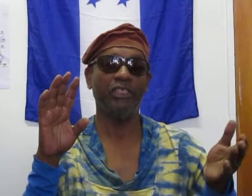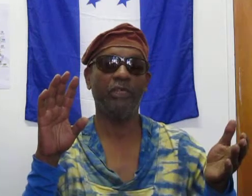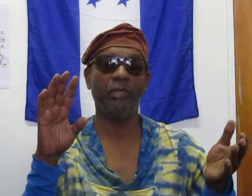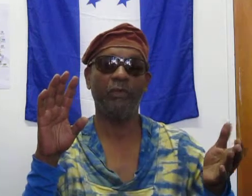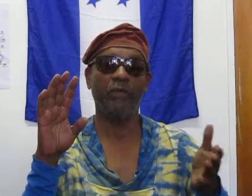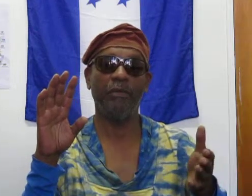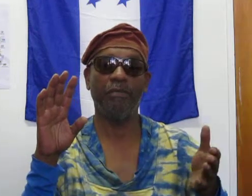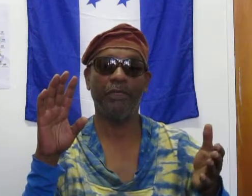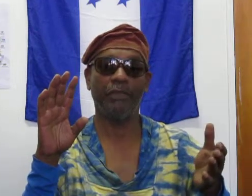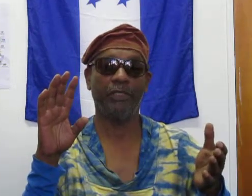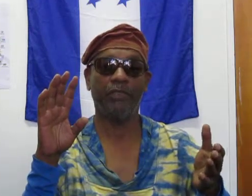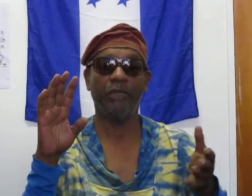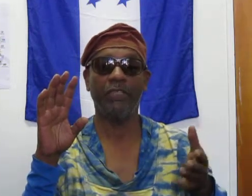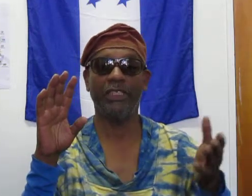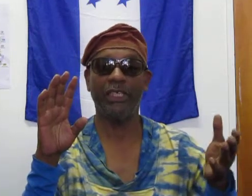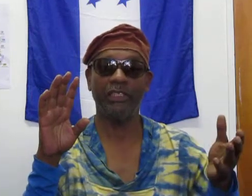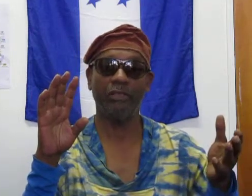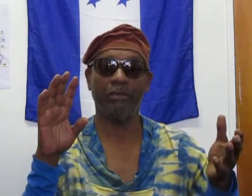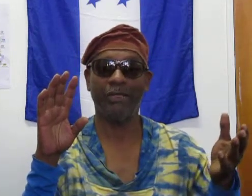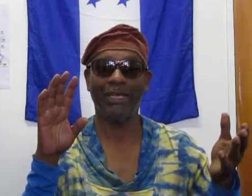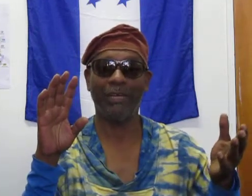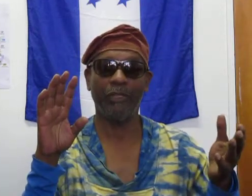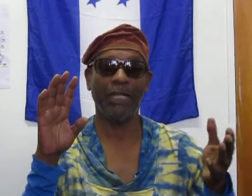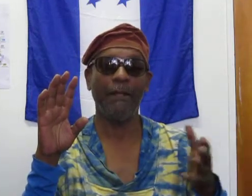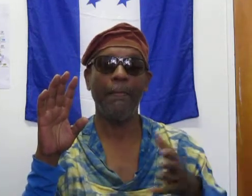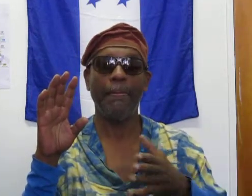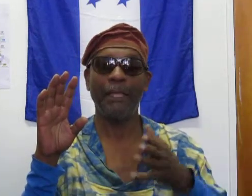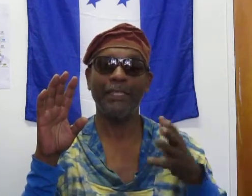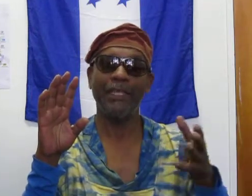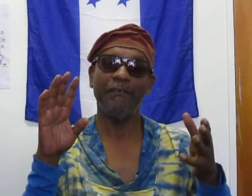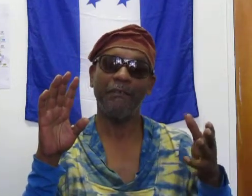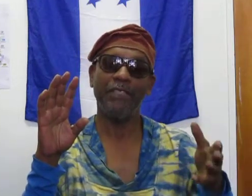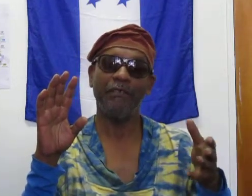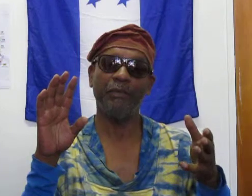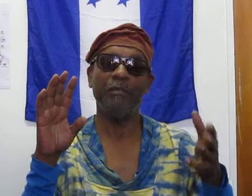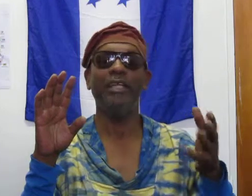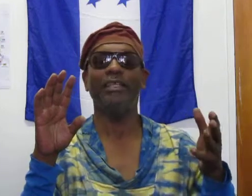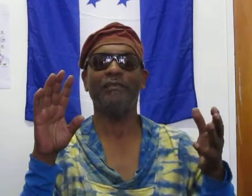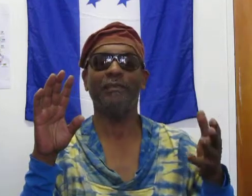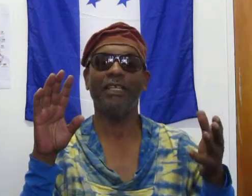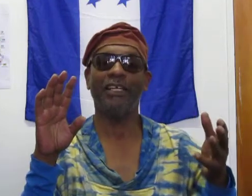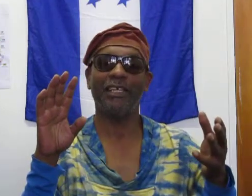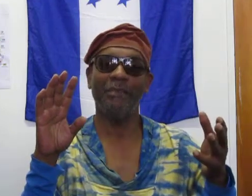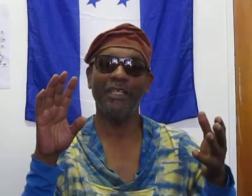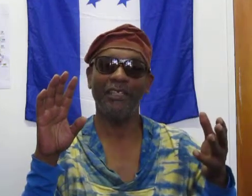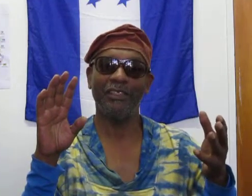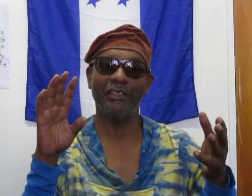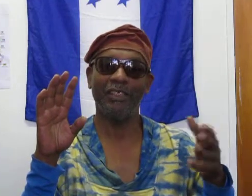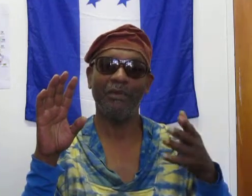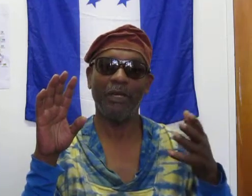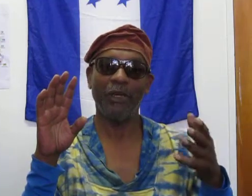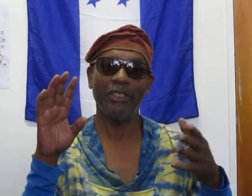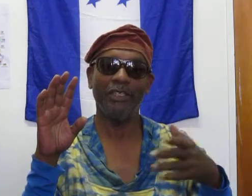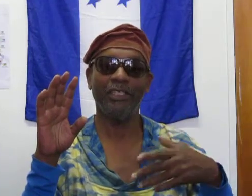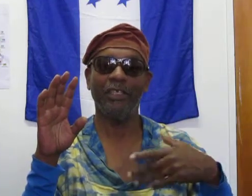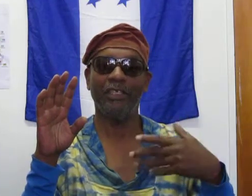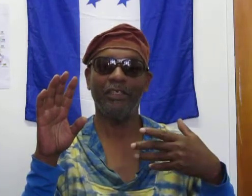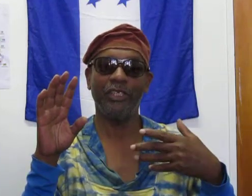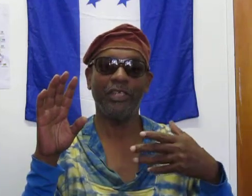young people from, they started with The Daily Show, a lot of that, they get their information from comedians, from late night comedians, you know, because everybody watched it. You know, Johnny